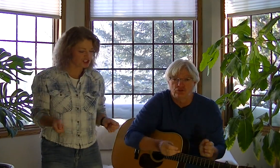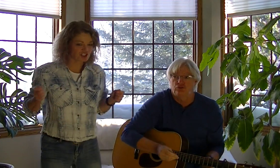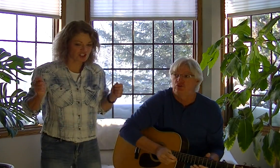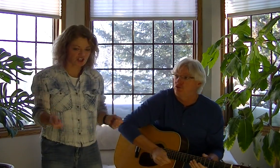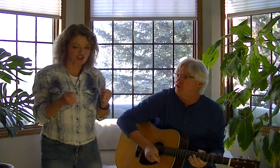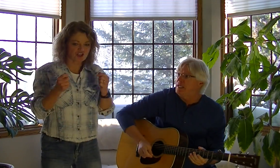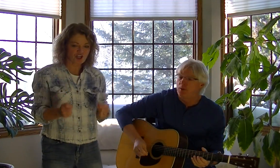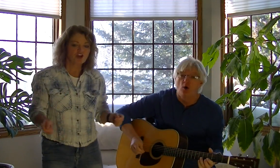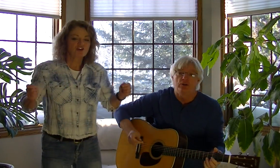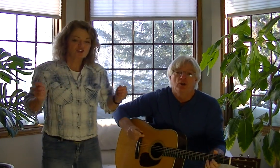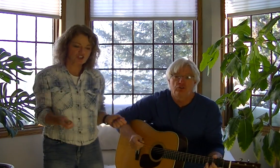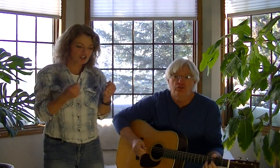Keep going.